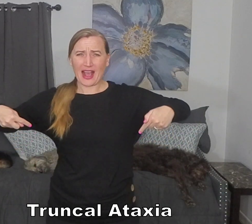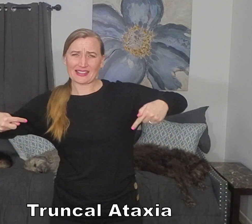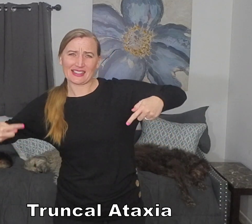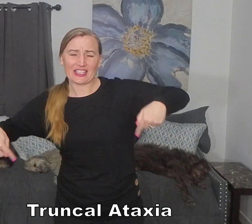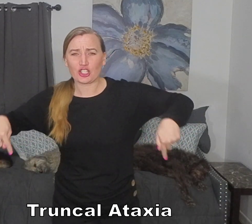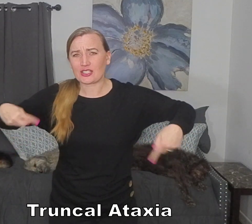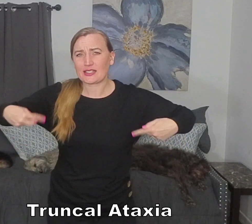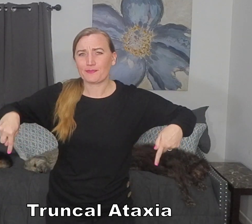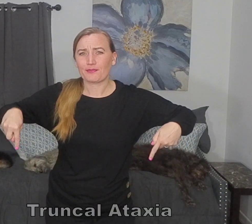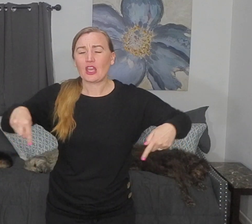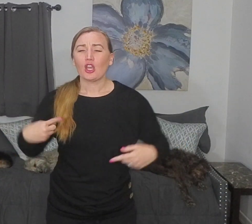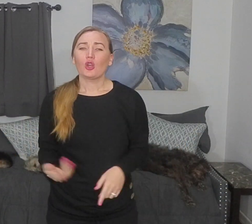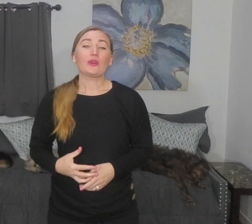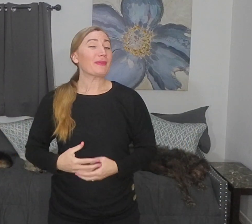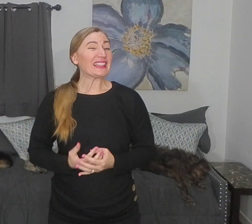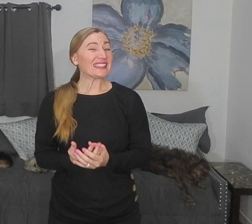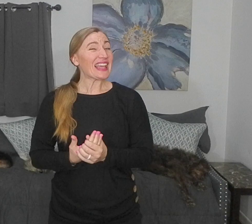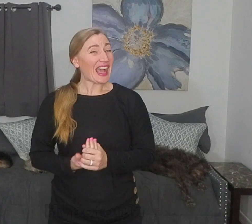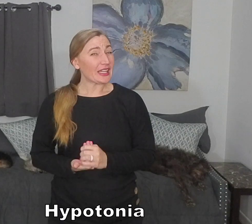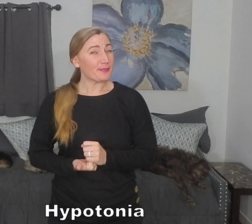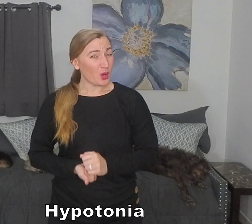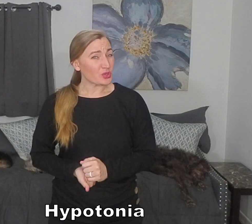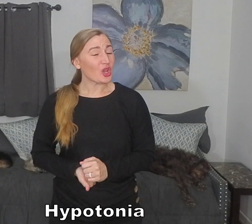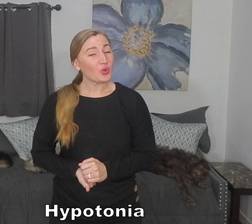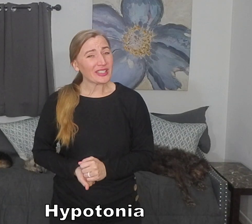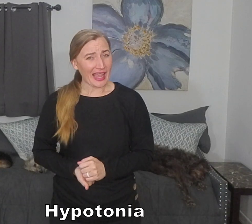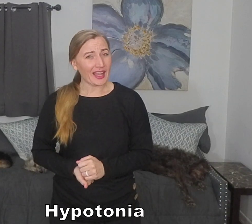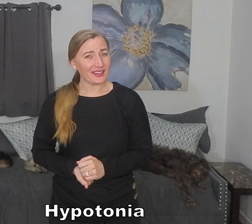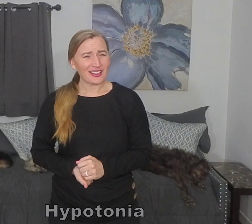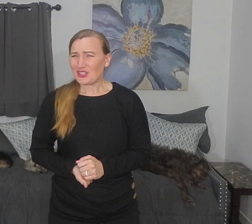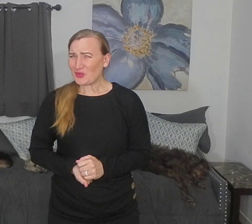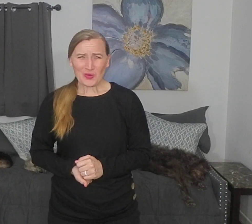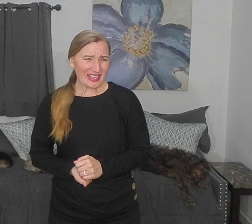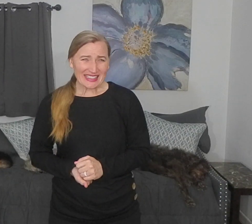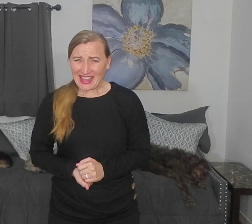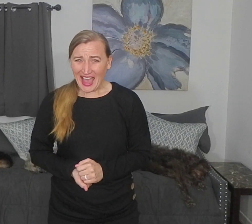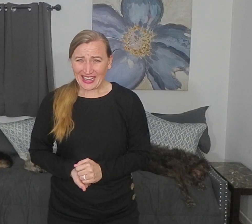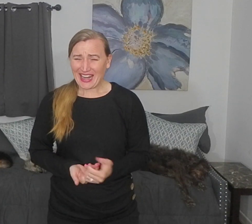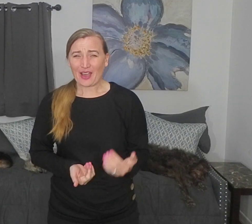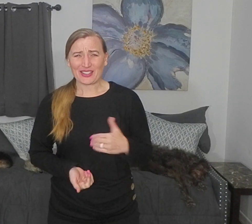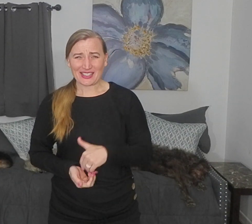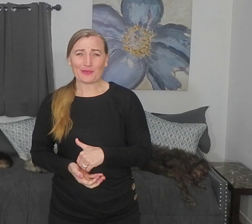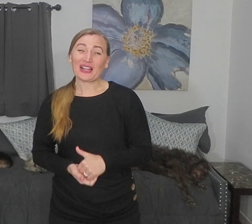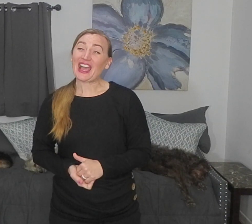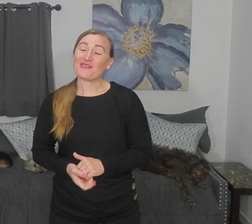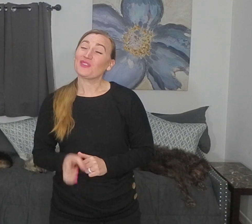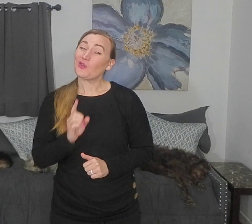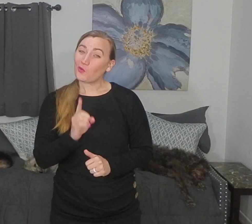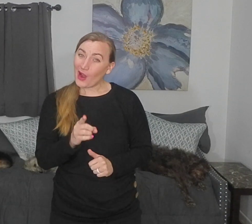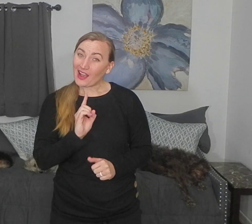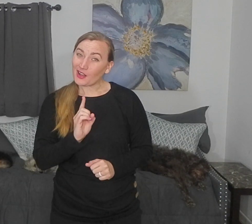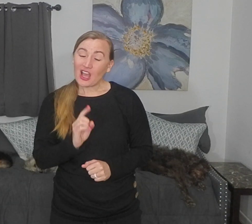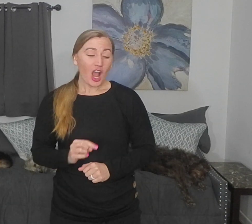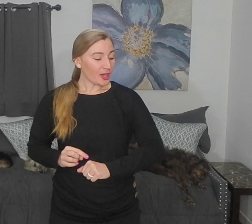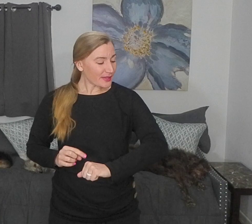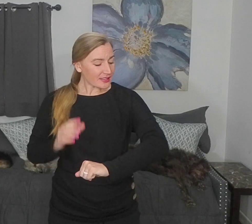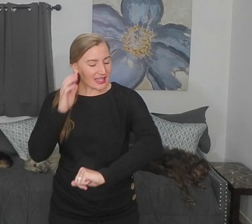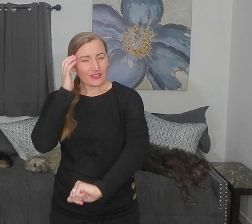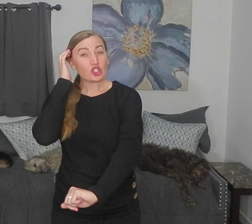oscillations. We might see hypotonia. What is that and how does it apply? Well, our muscles have a